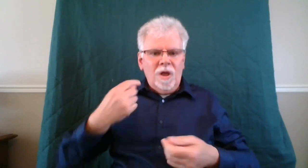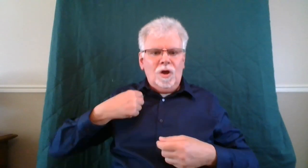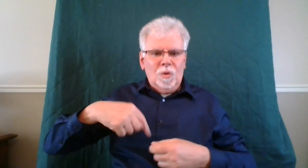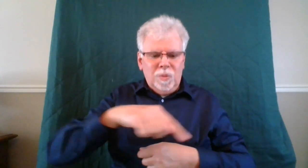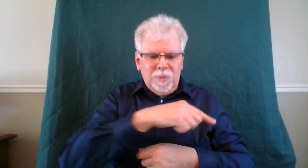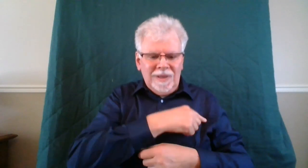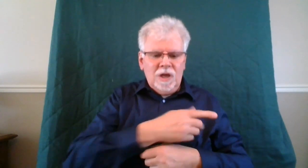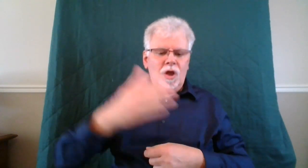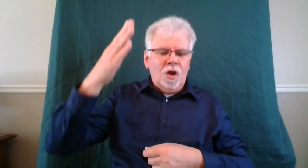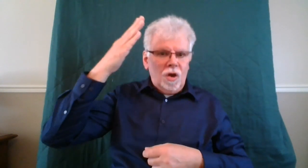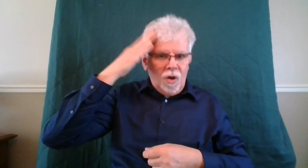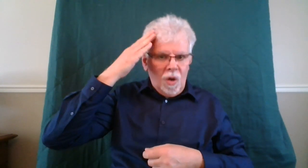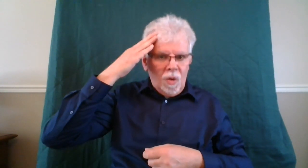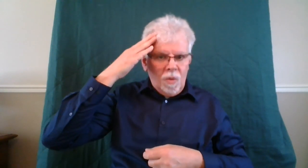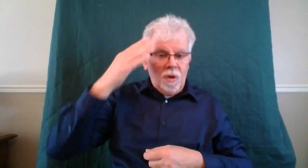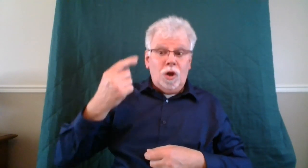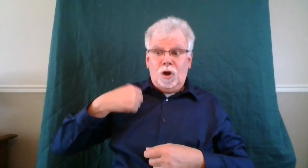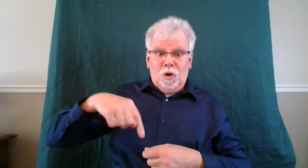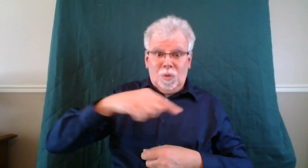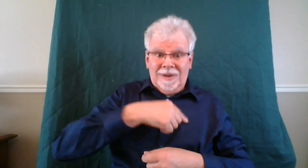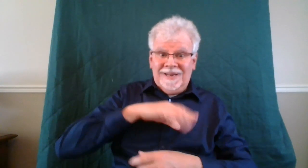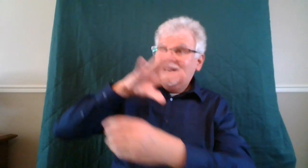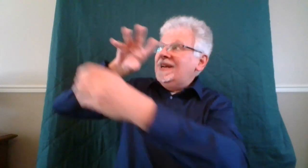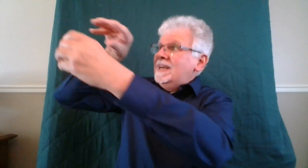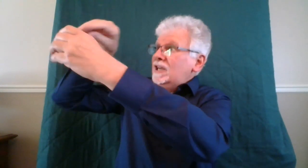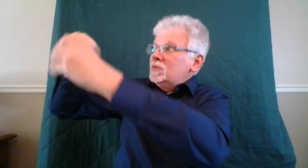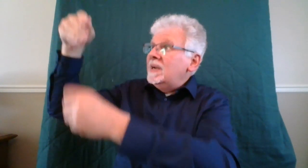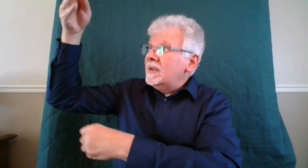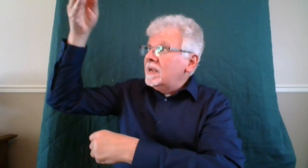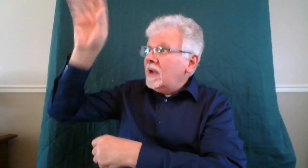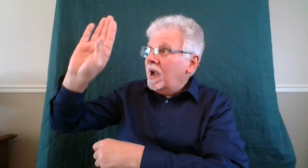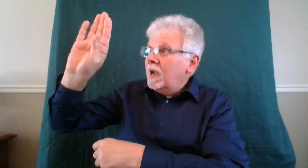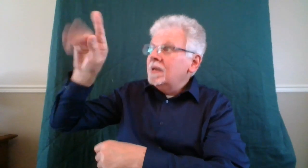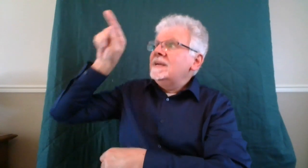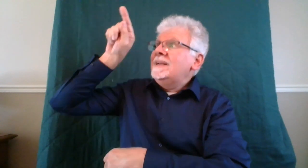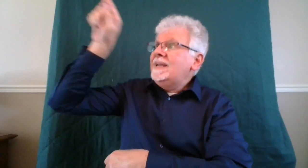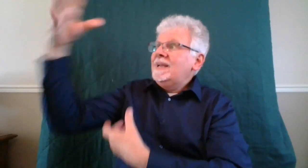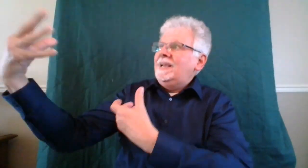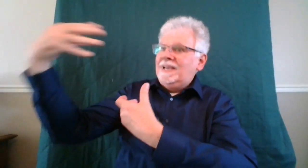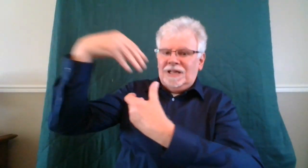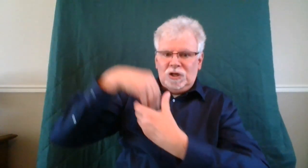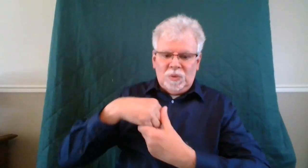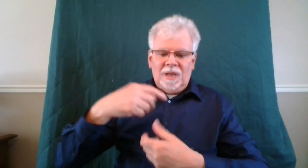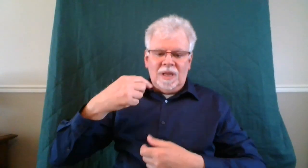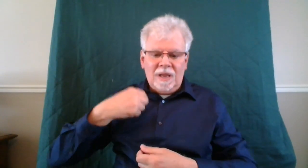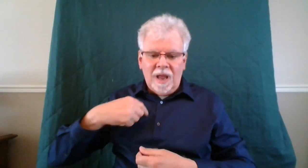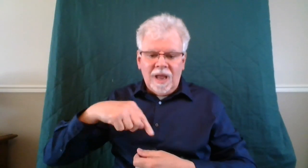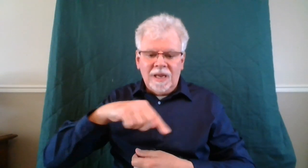This is how we know that we remain in Him and He in